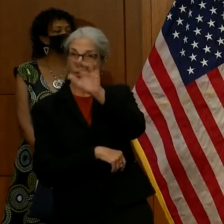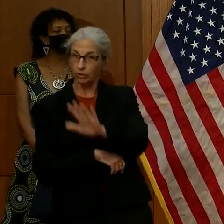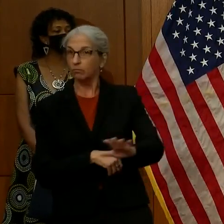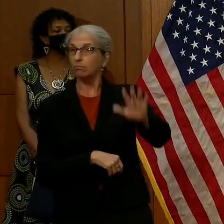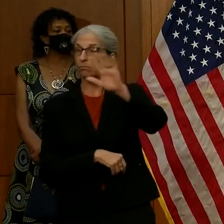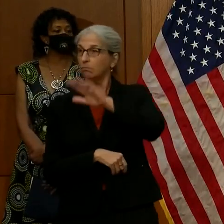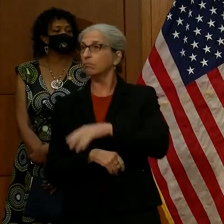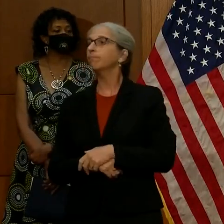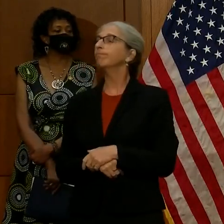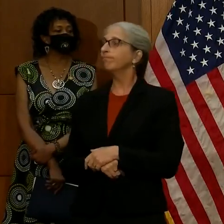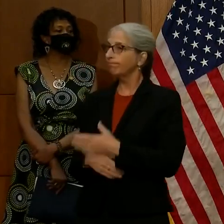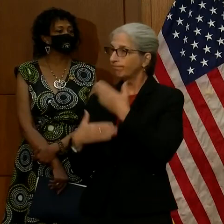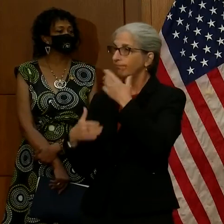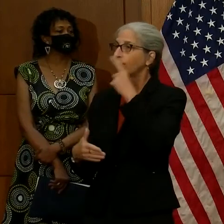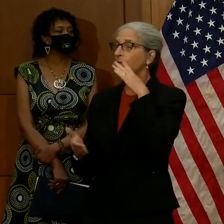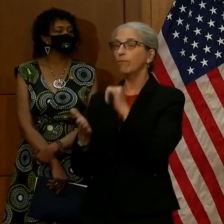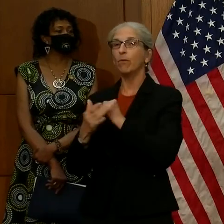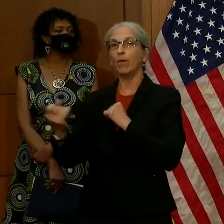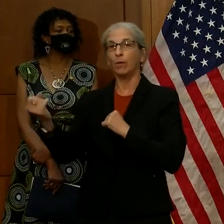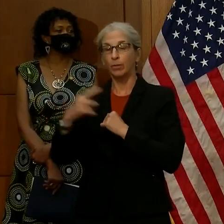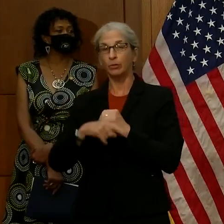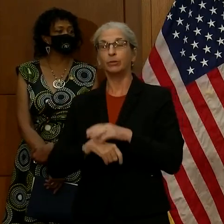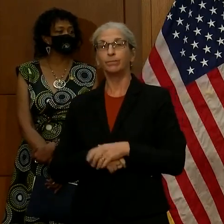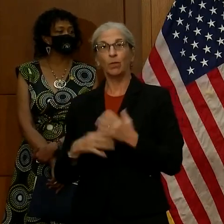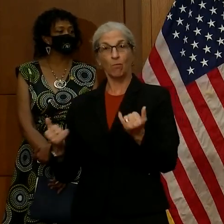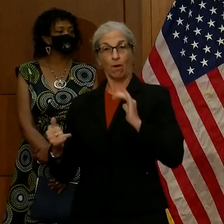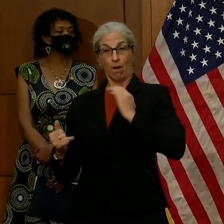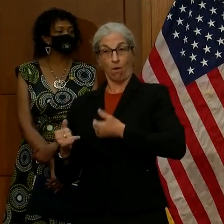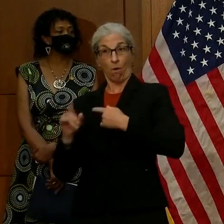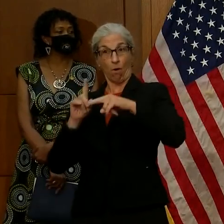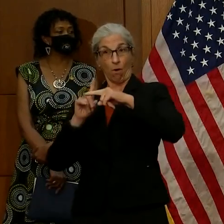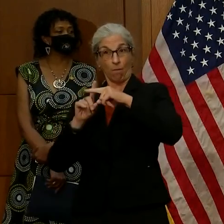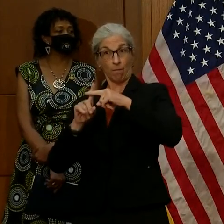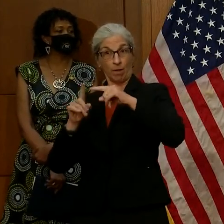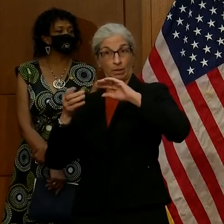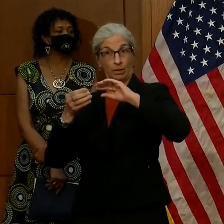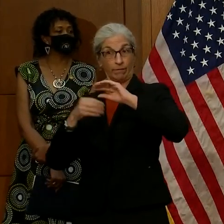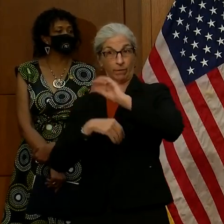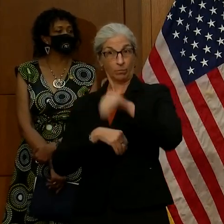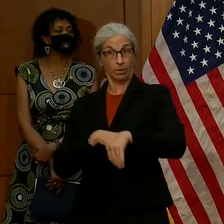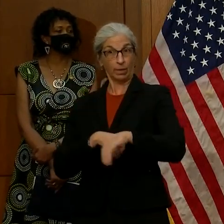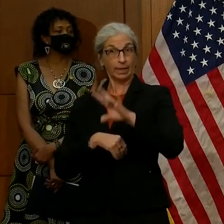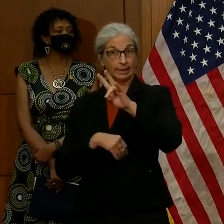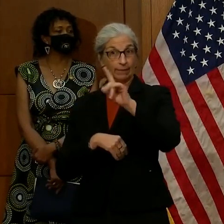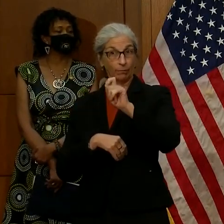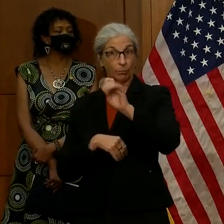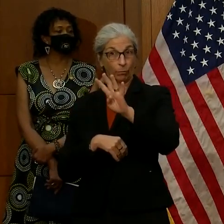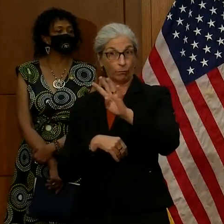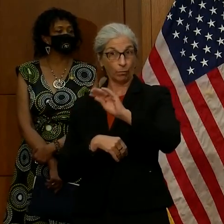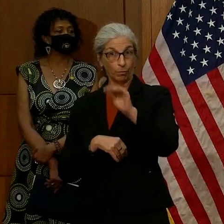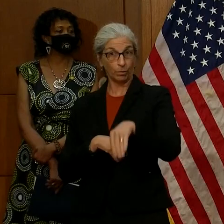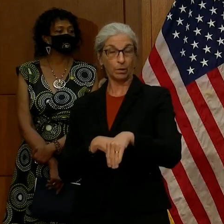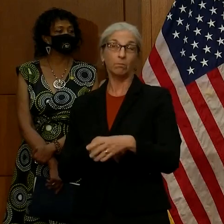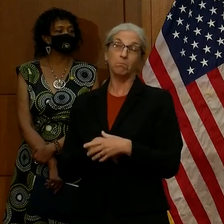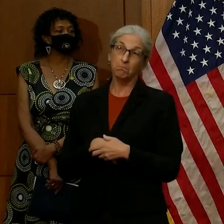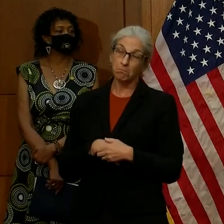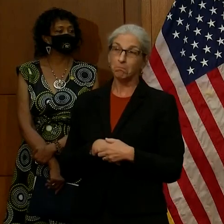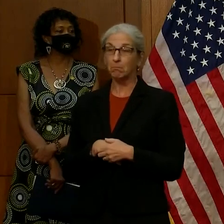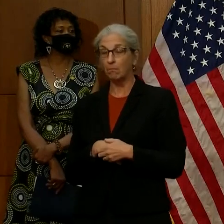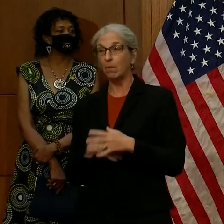appreciate the question. And, you know, right now our positivity rate yesterday was at 7.4. It's hovering